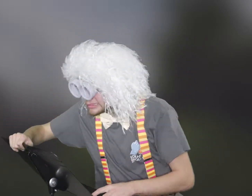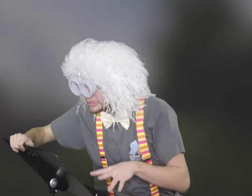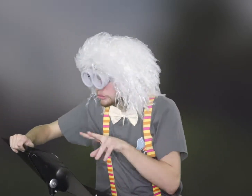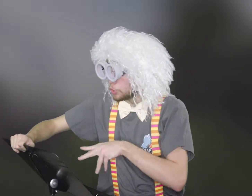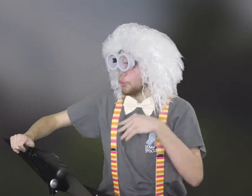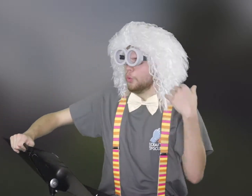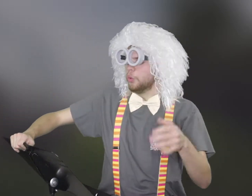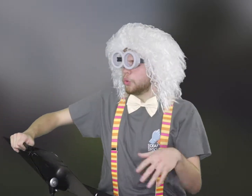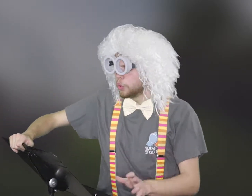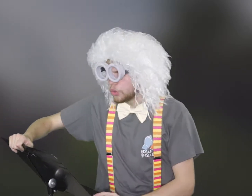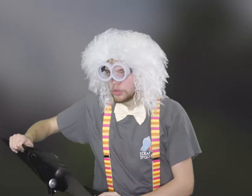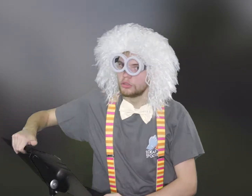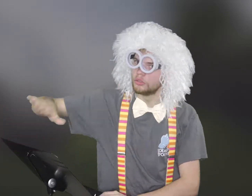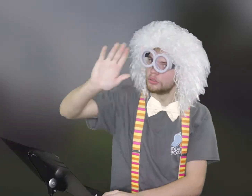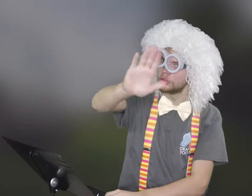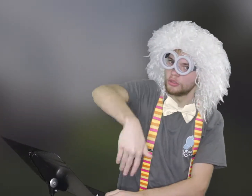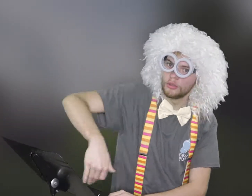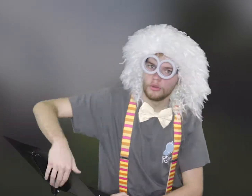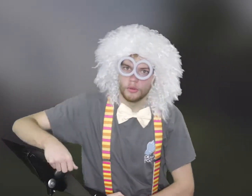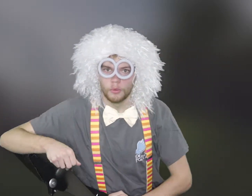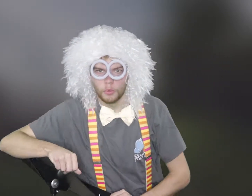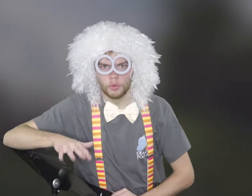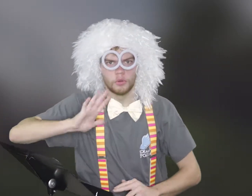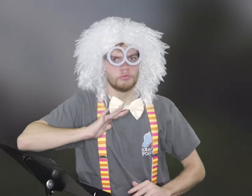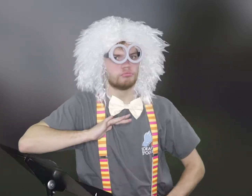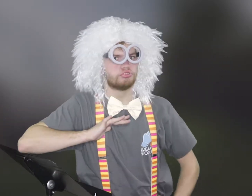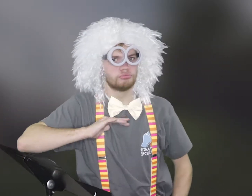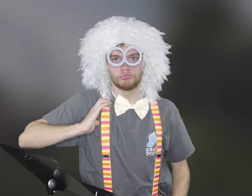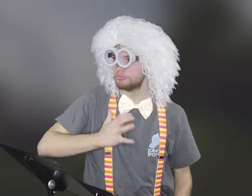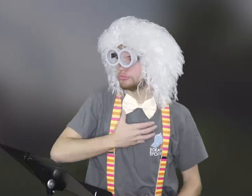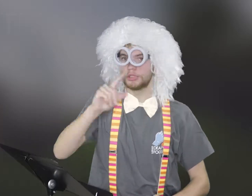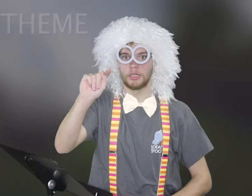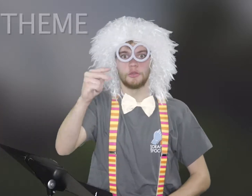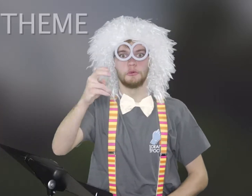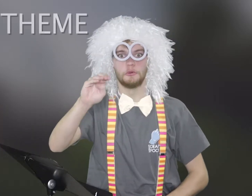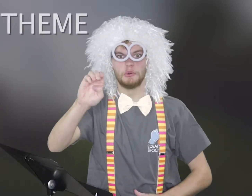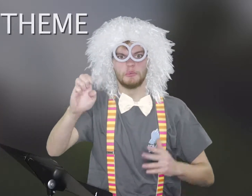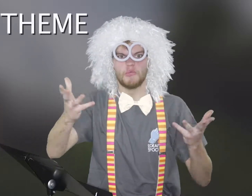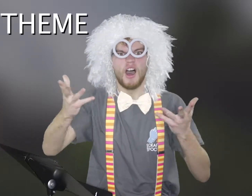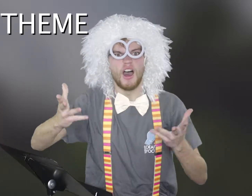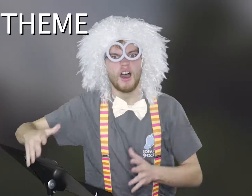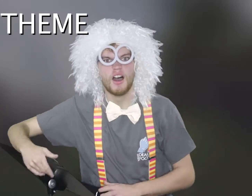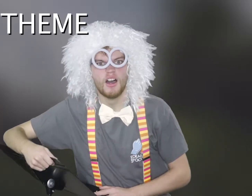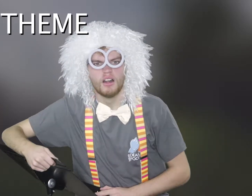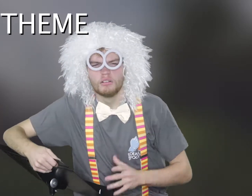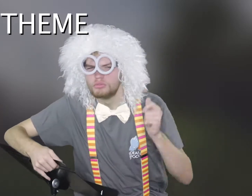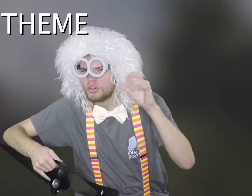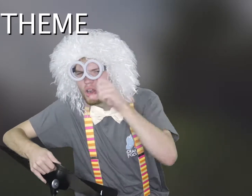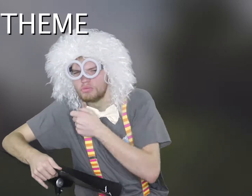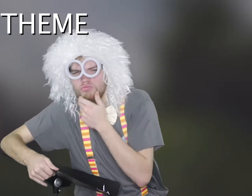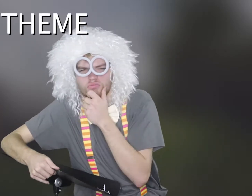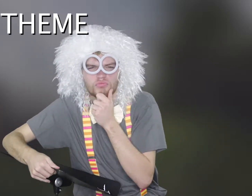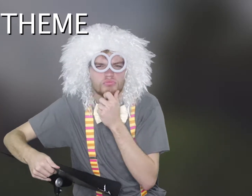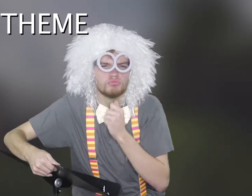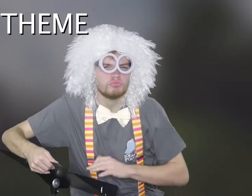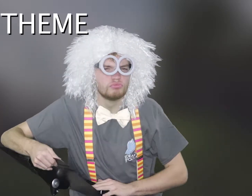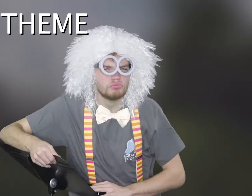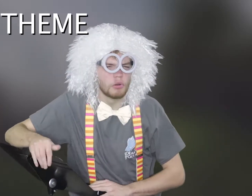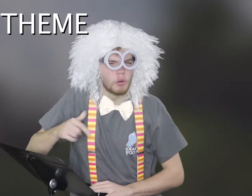The list is not that long, but I do have a couple things. So our theme this year is